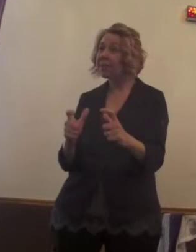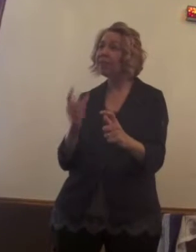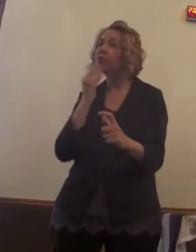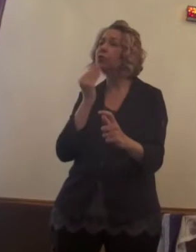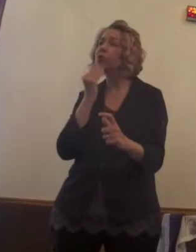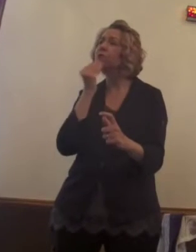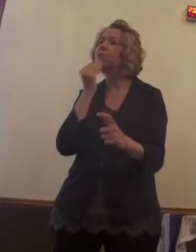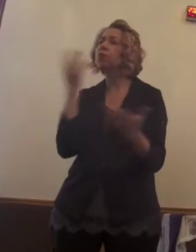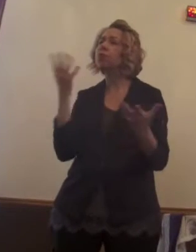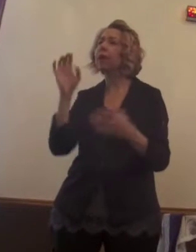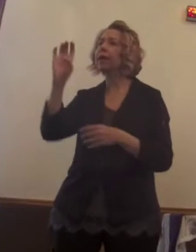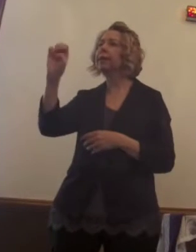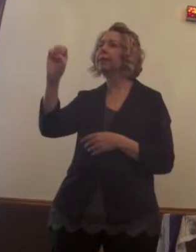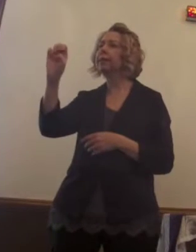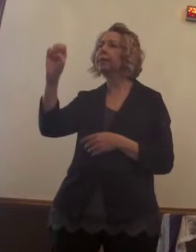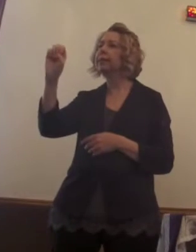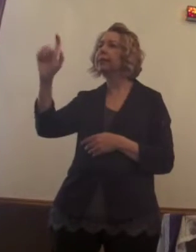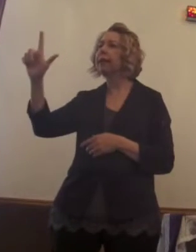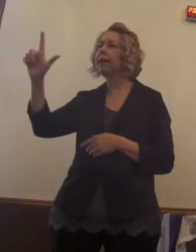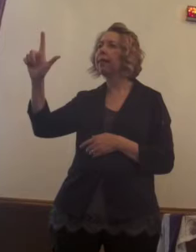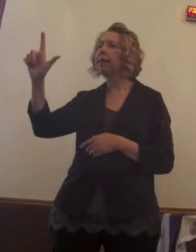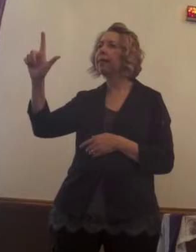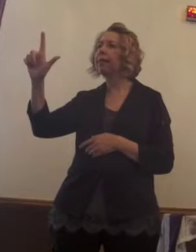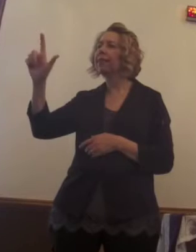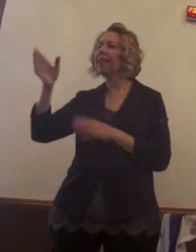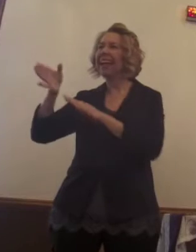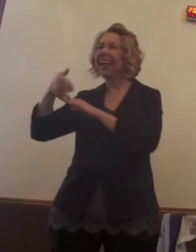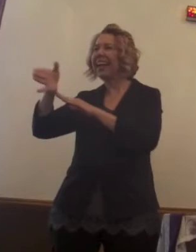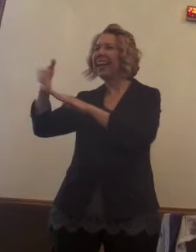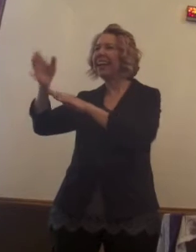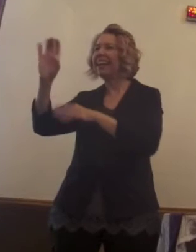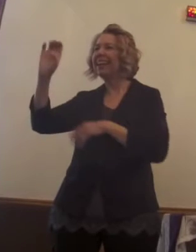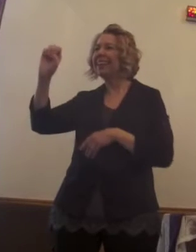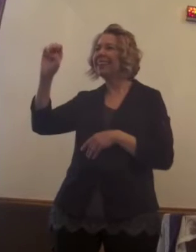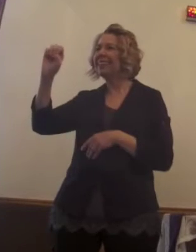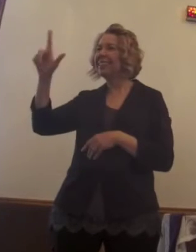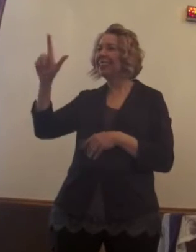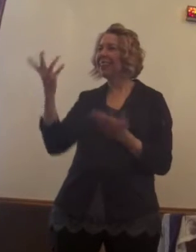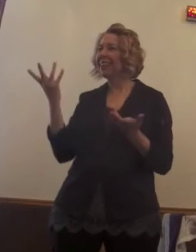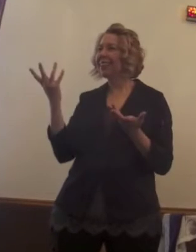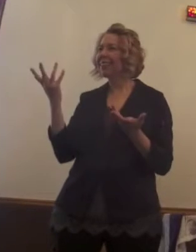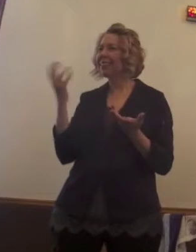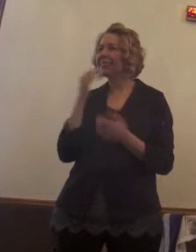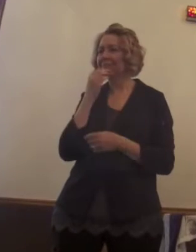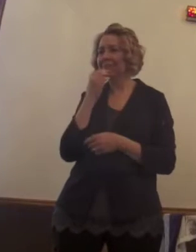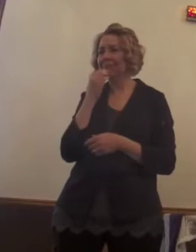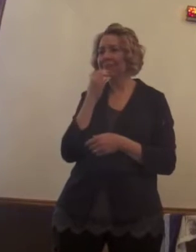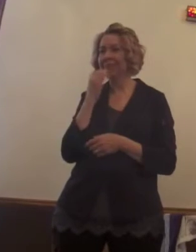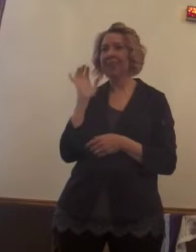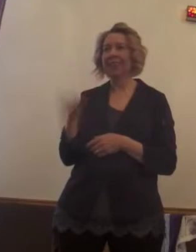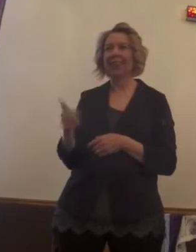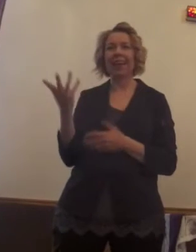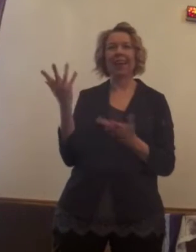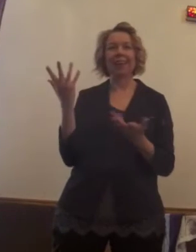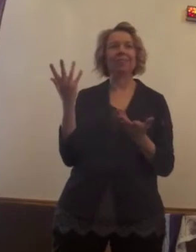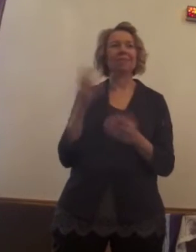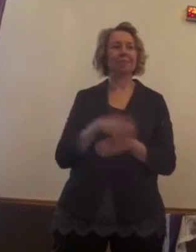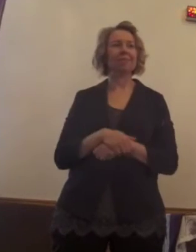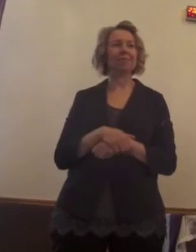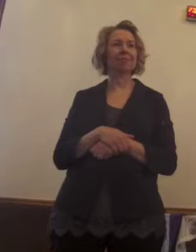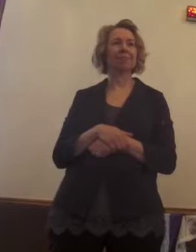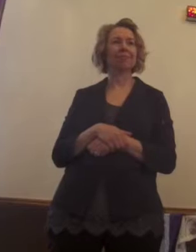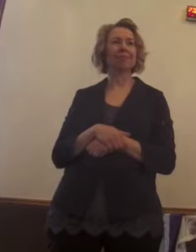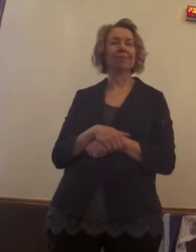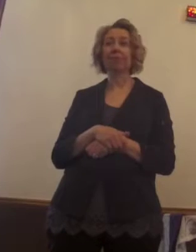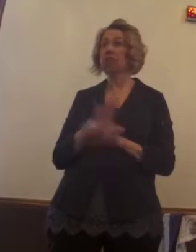that would be on the table according to Da Vinci and all the pain. So I'm like, oh, great. So they didn't even